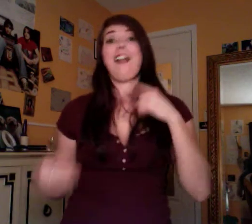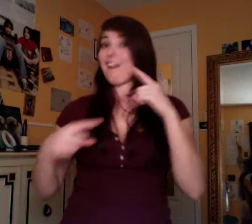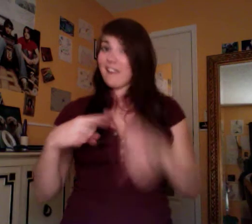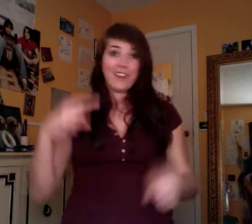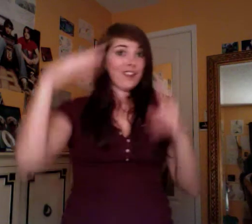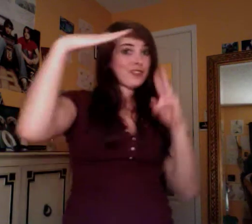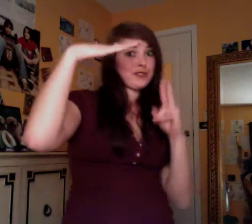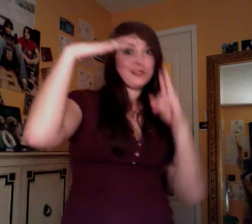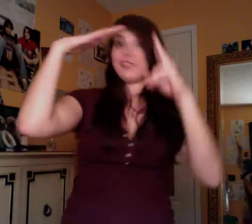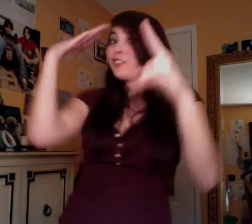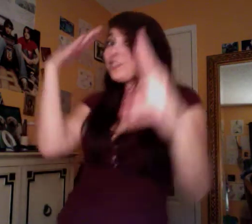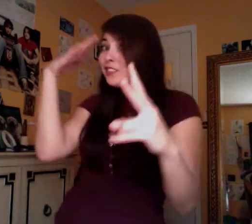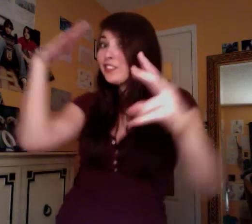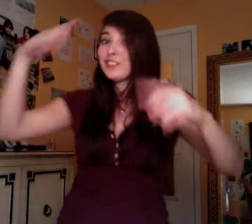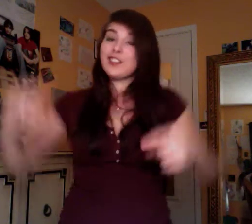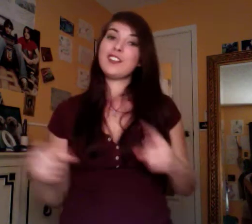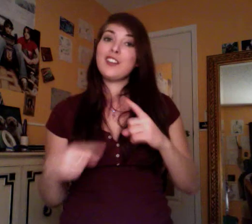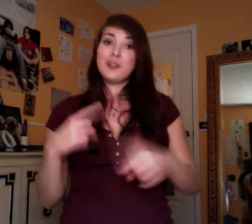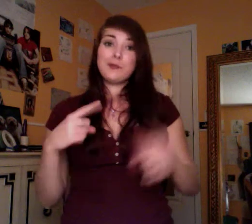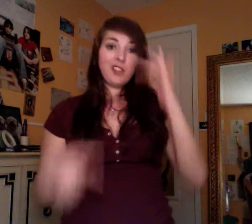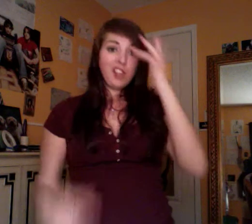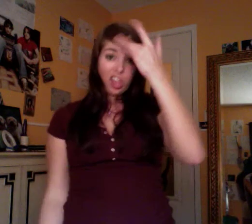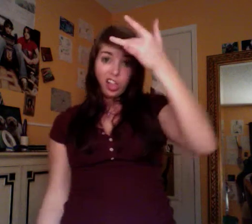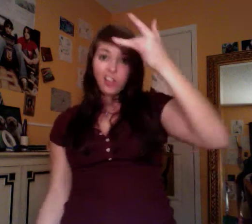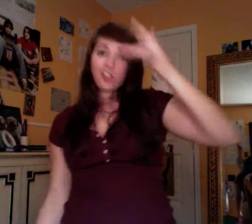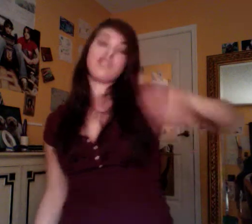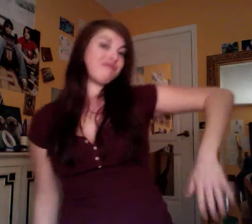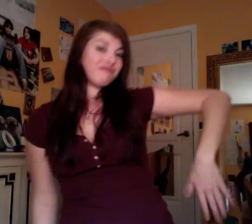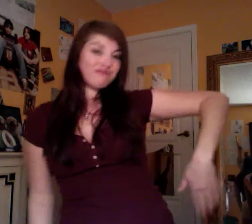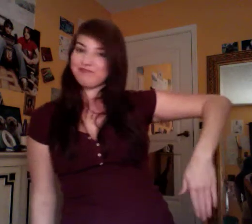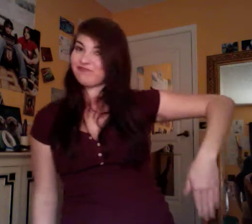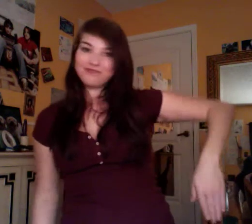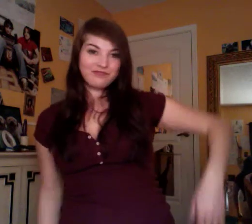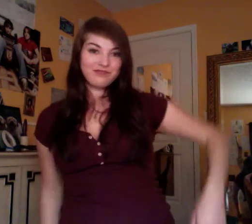but I'm just not sick of you yet.